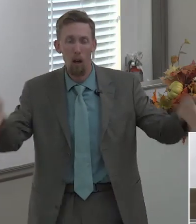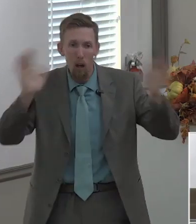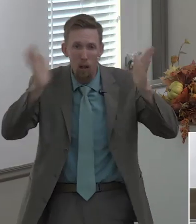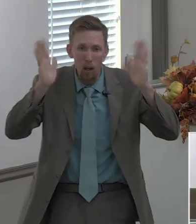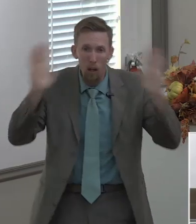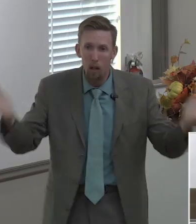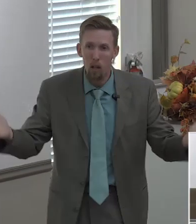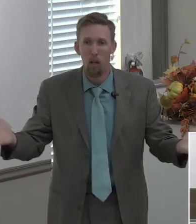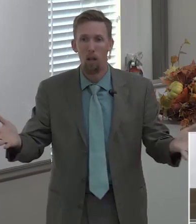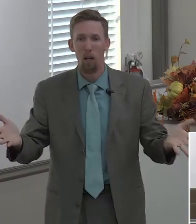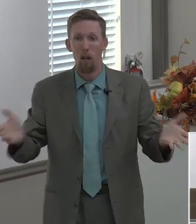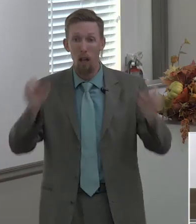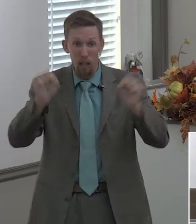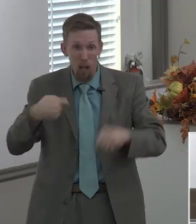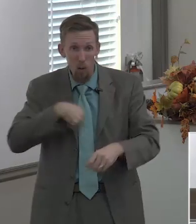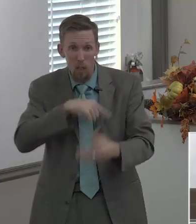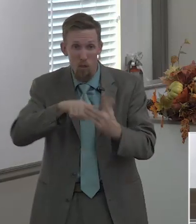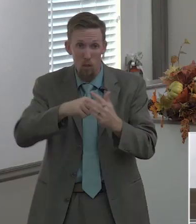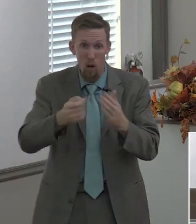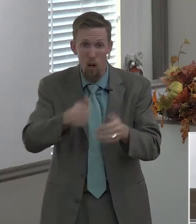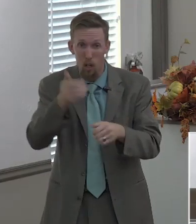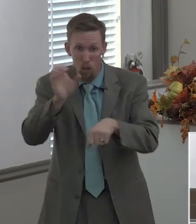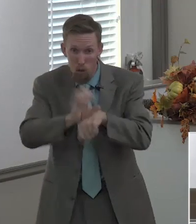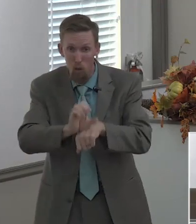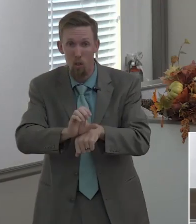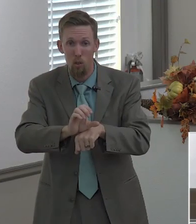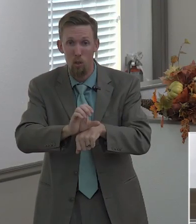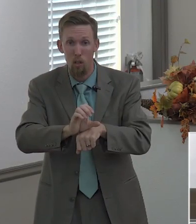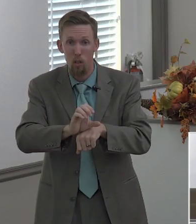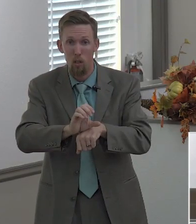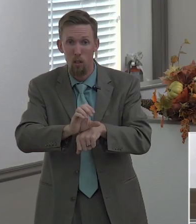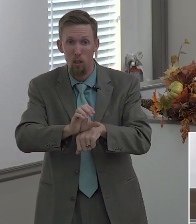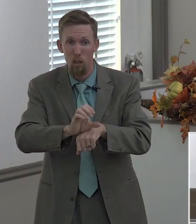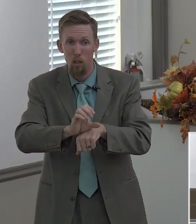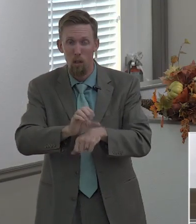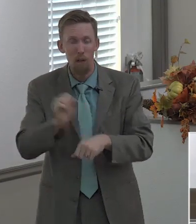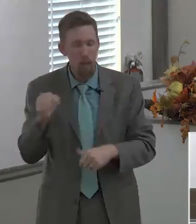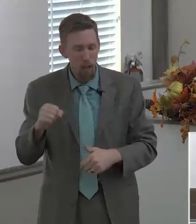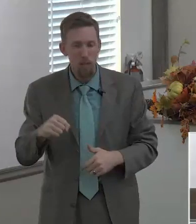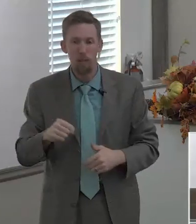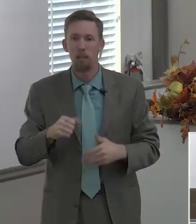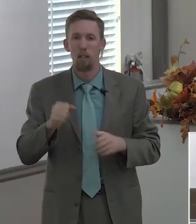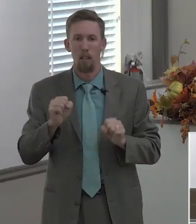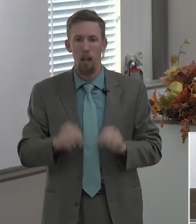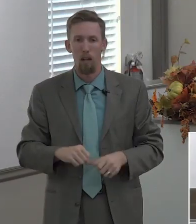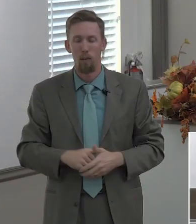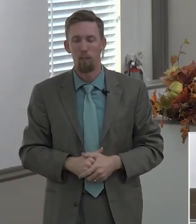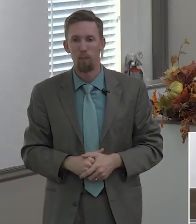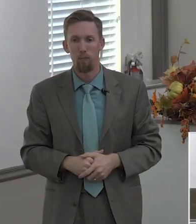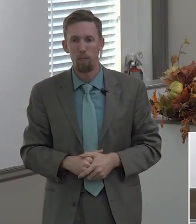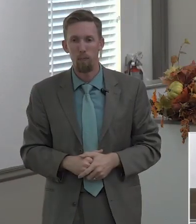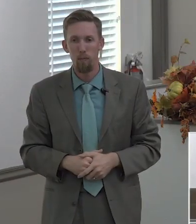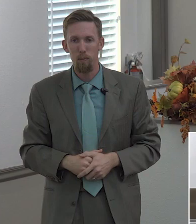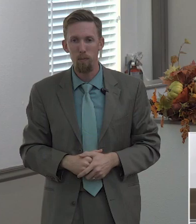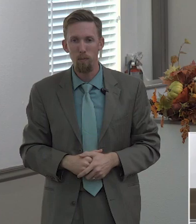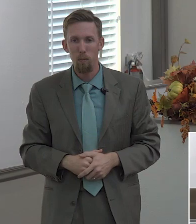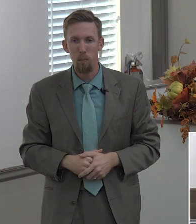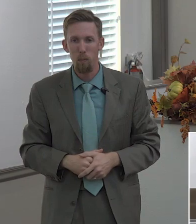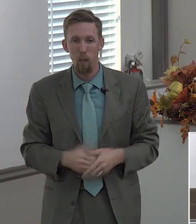church reproduce itself in aurora well certainly it can certainly it can